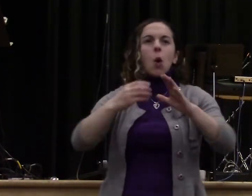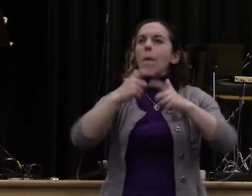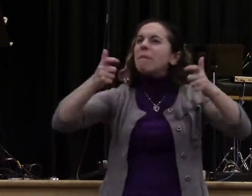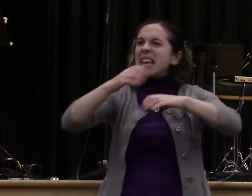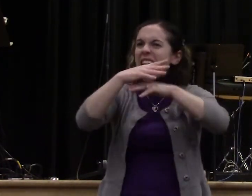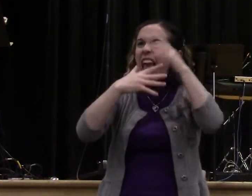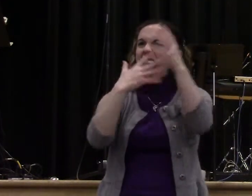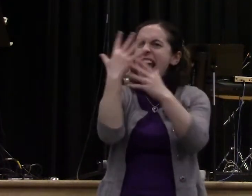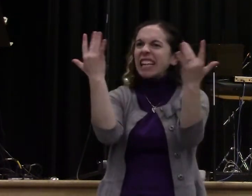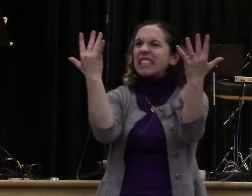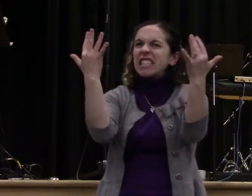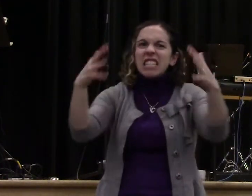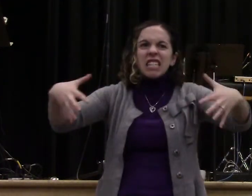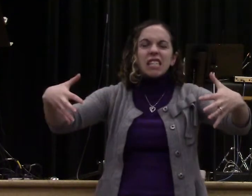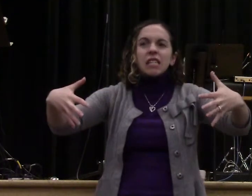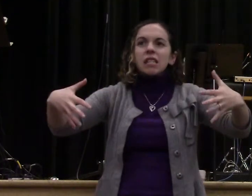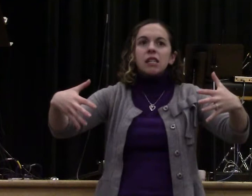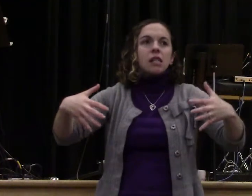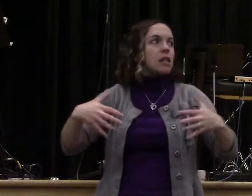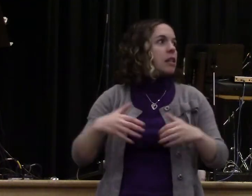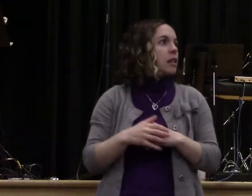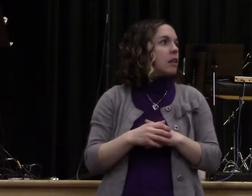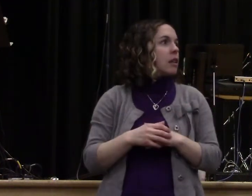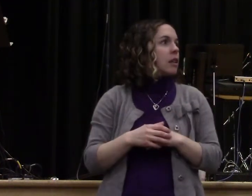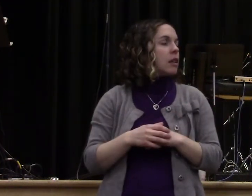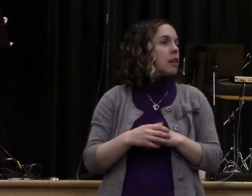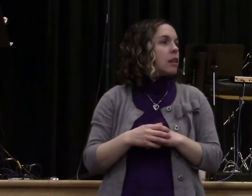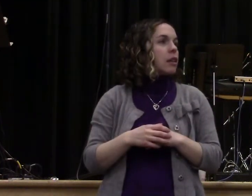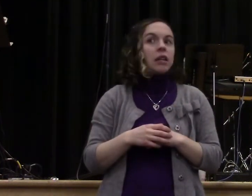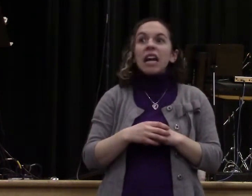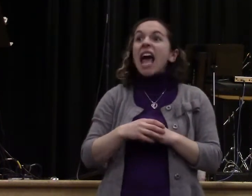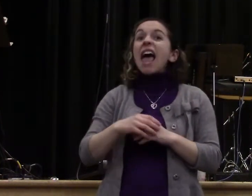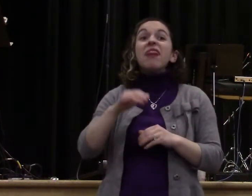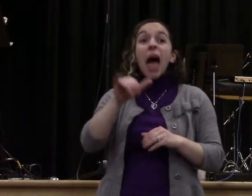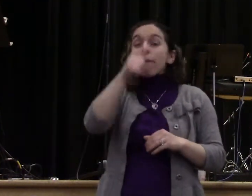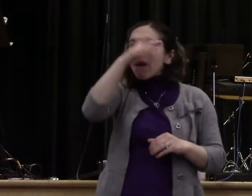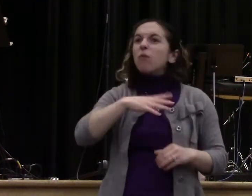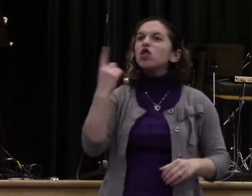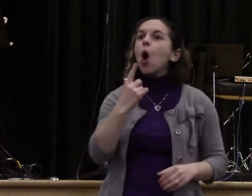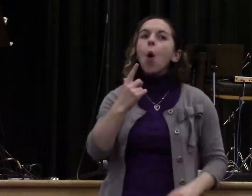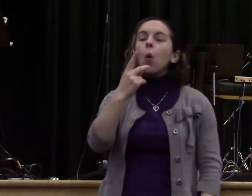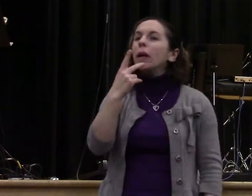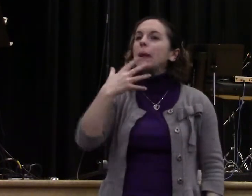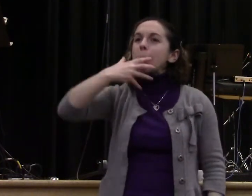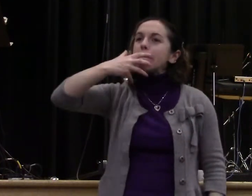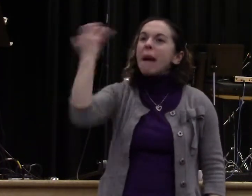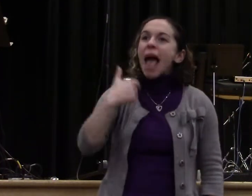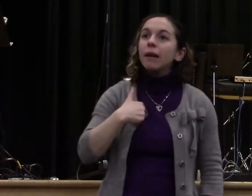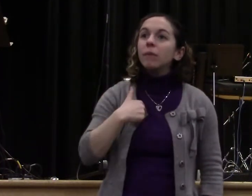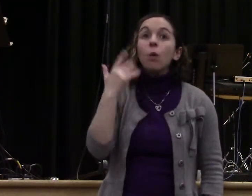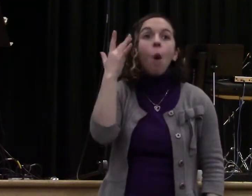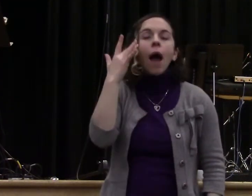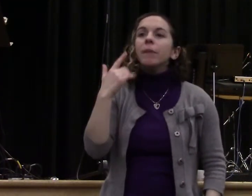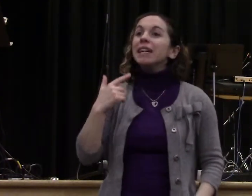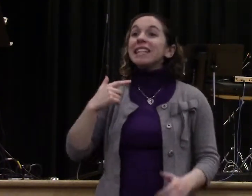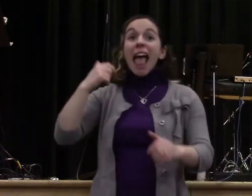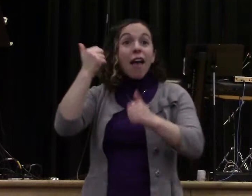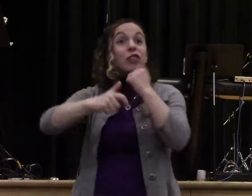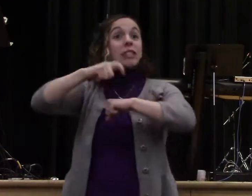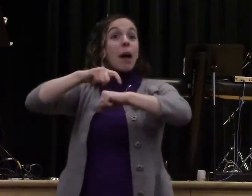and he was ticked at me that I could come to church happy when he wasn't and he was about ready to pummel me. I mean, he was like, how could you be happy, pastor?